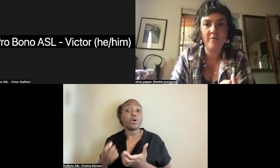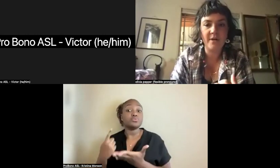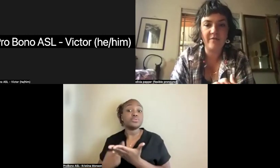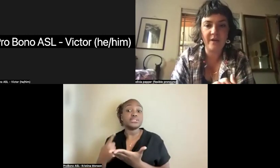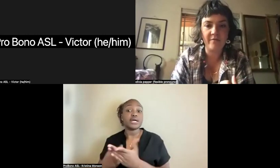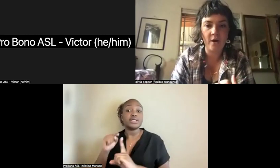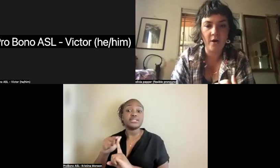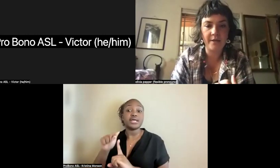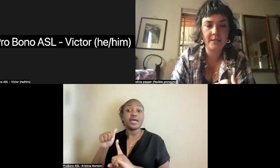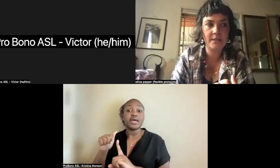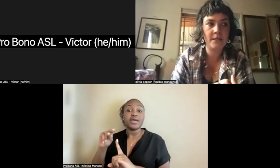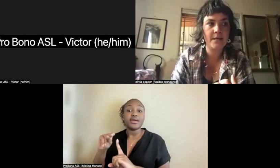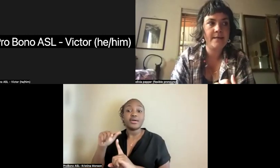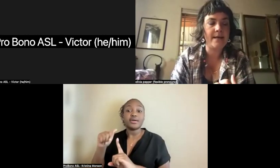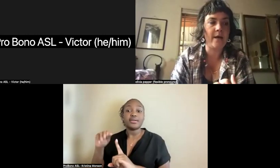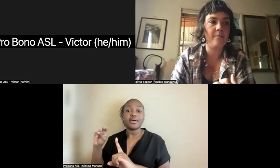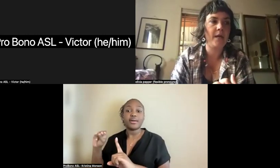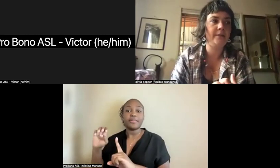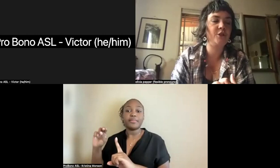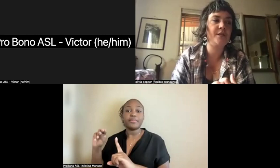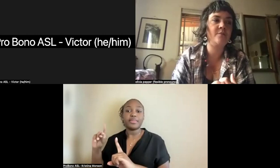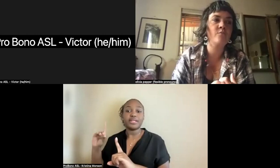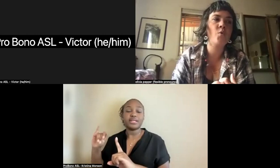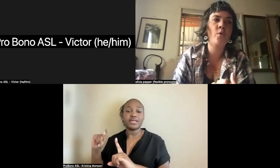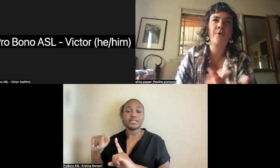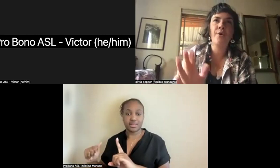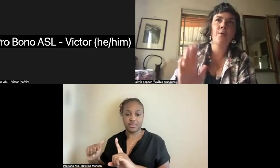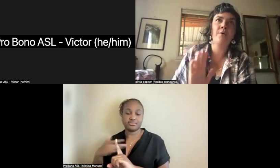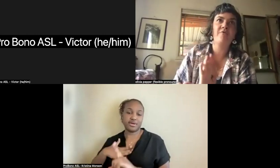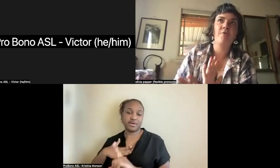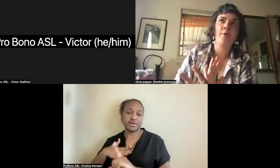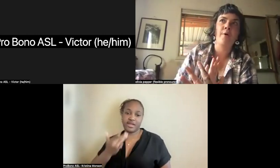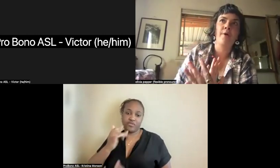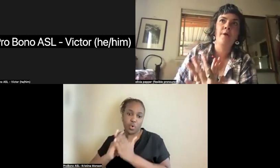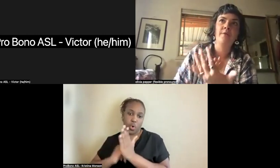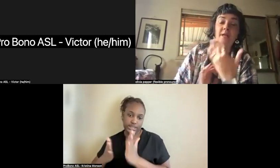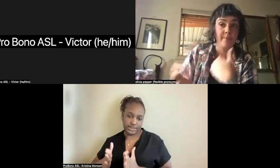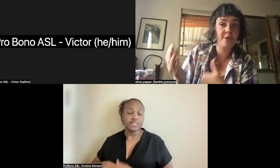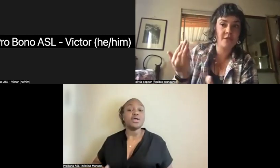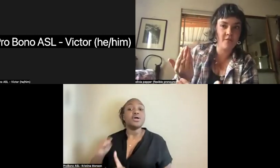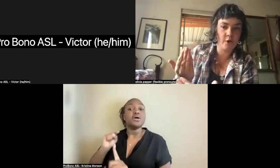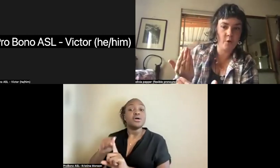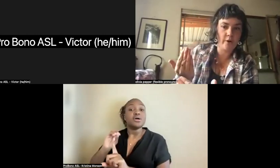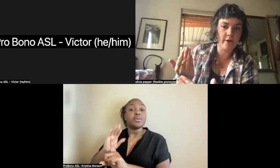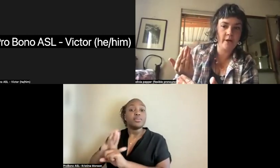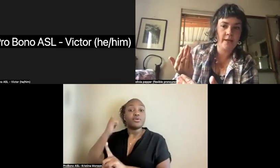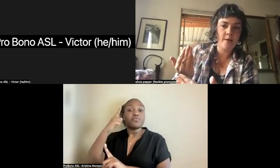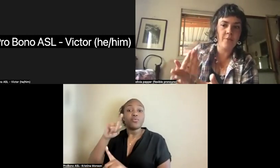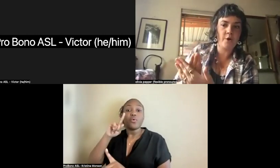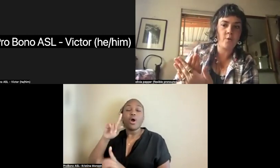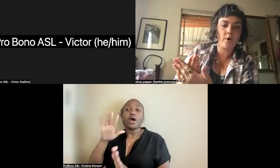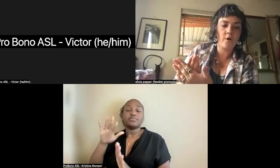who's one of my favorite artists. Um, and she's more known for the images of her work,